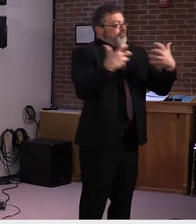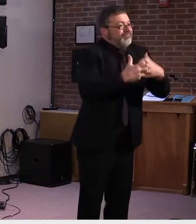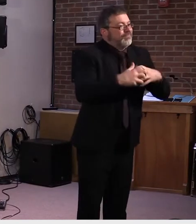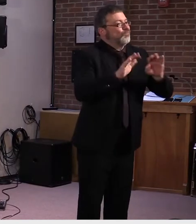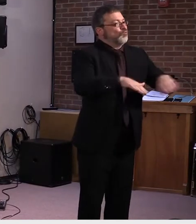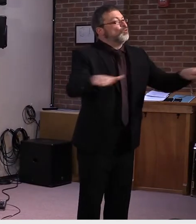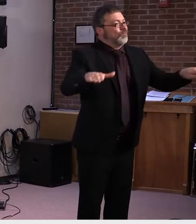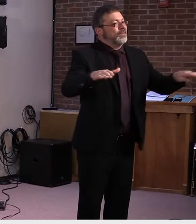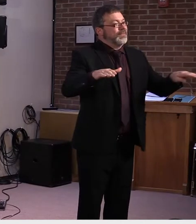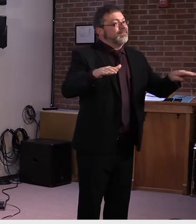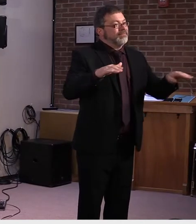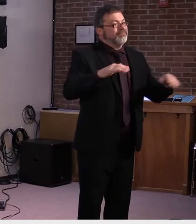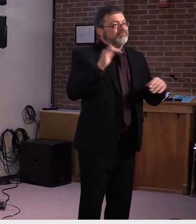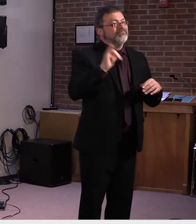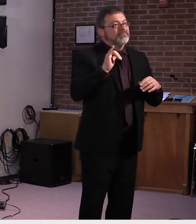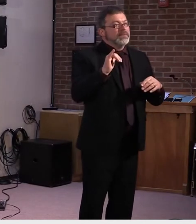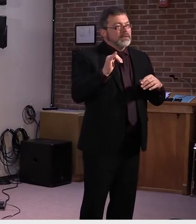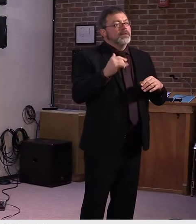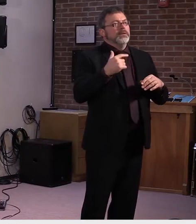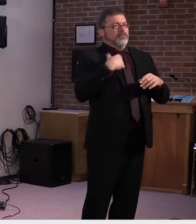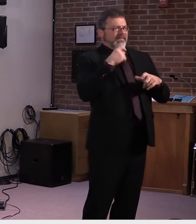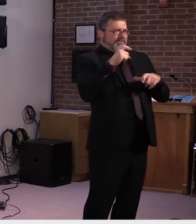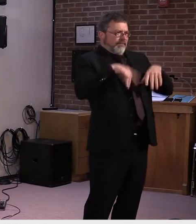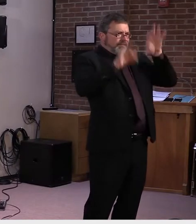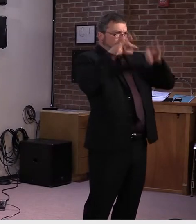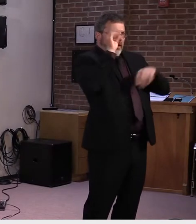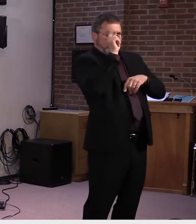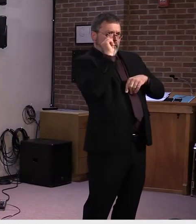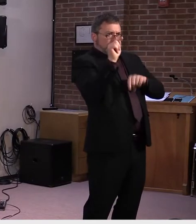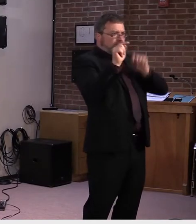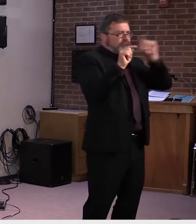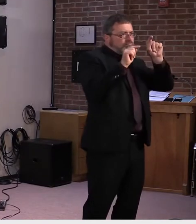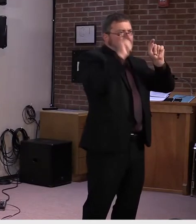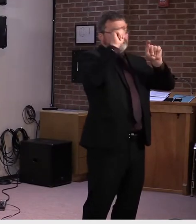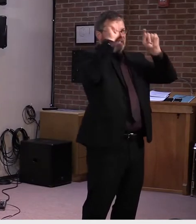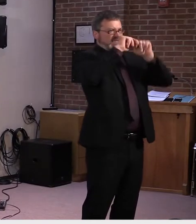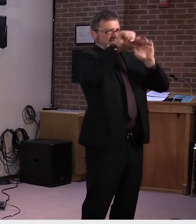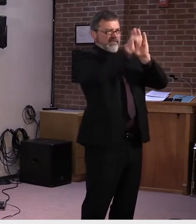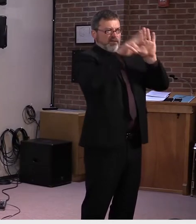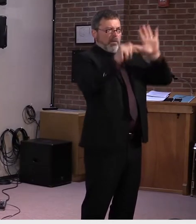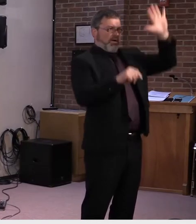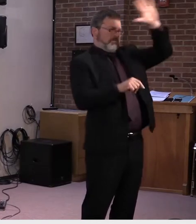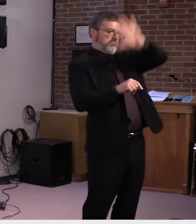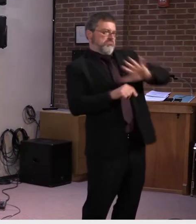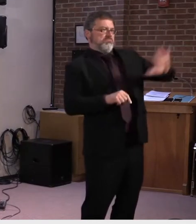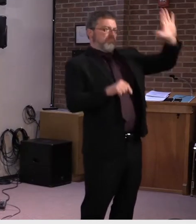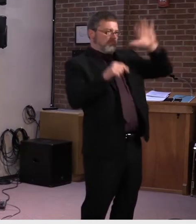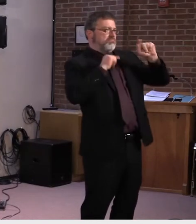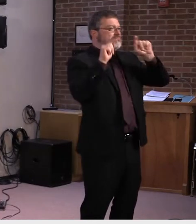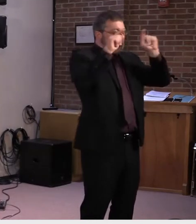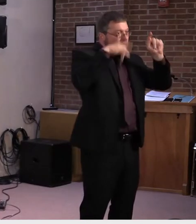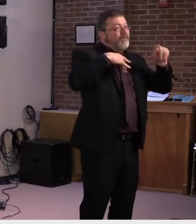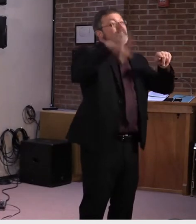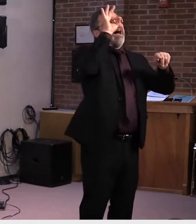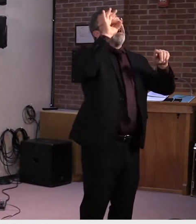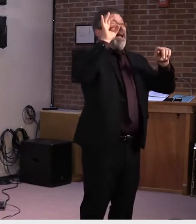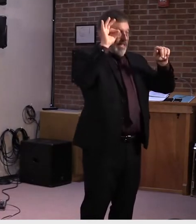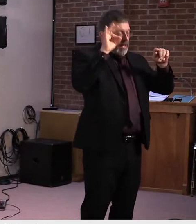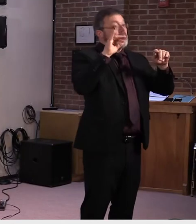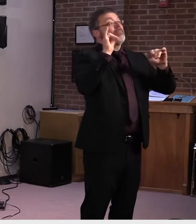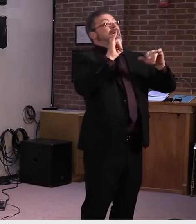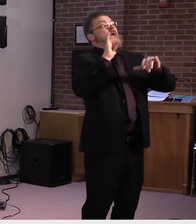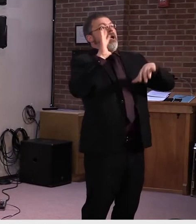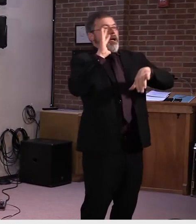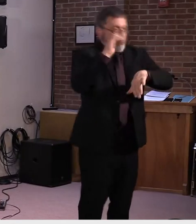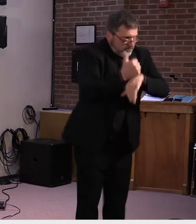Vermont to allow for an individual approach to care and and provide the needs in